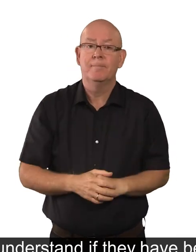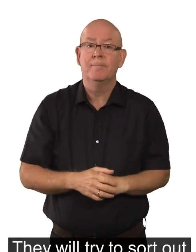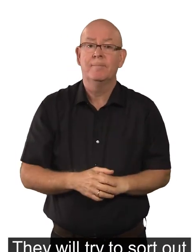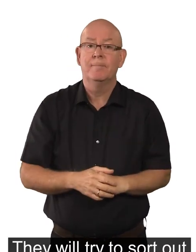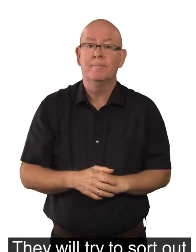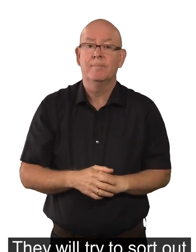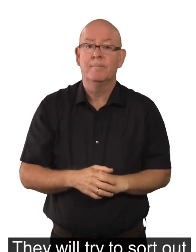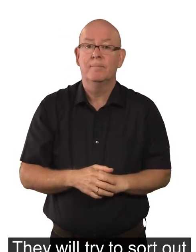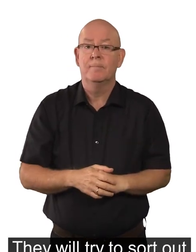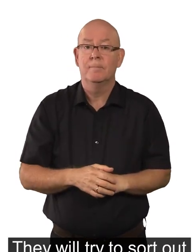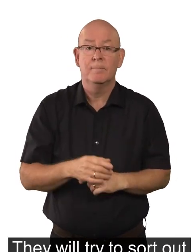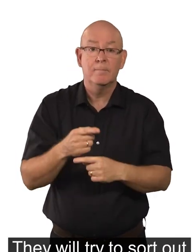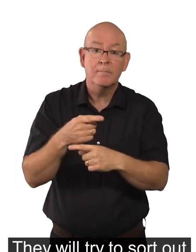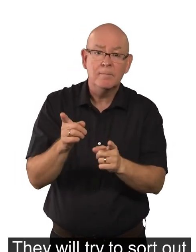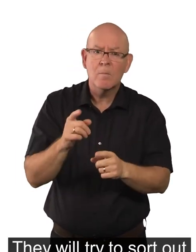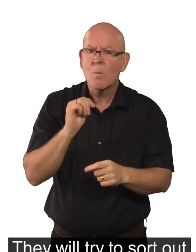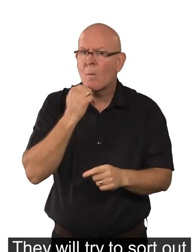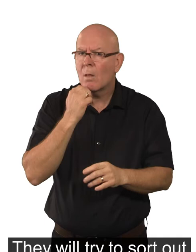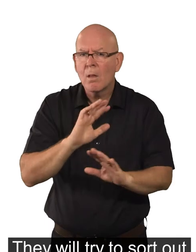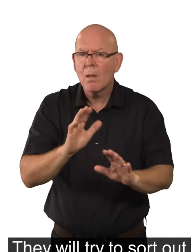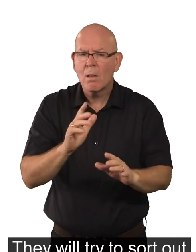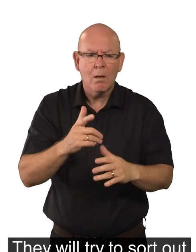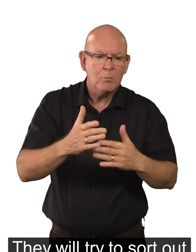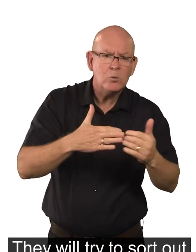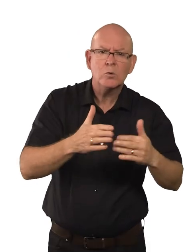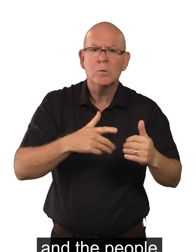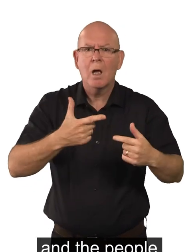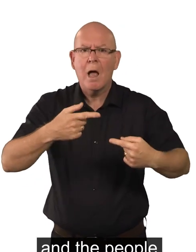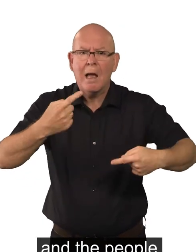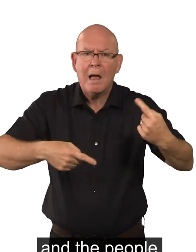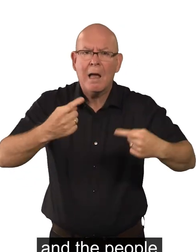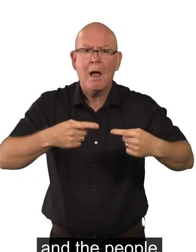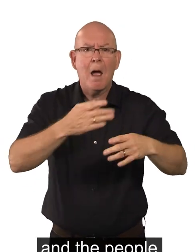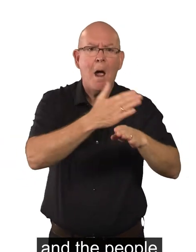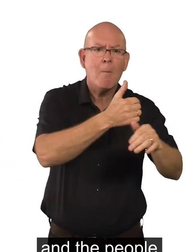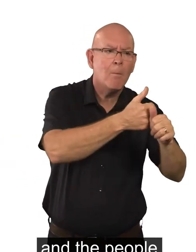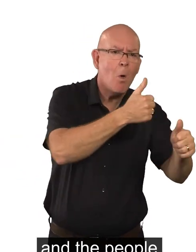They will try to sort out arguments between employers and the people that work for them.